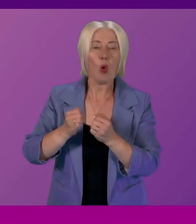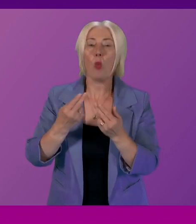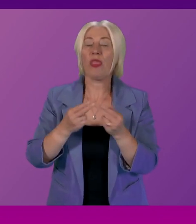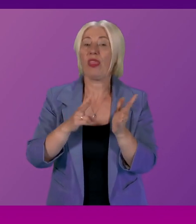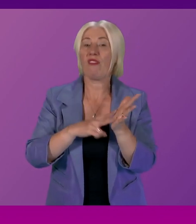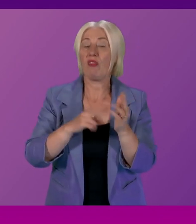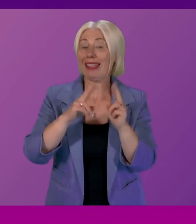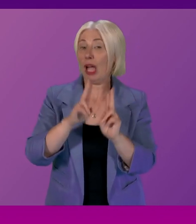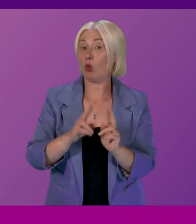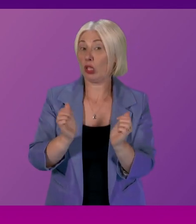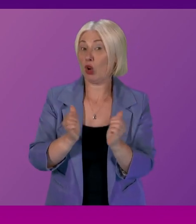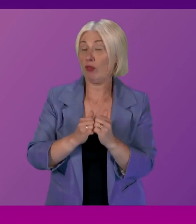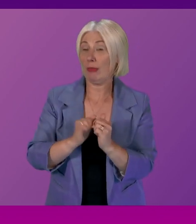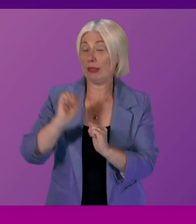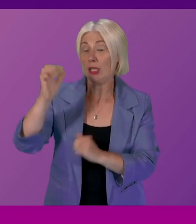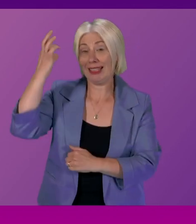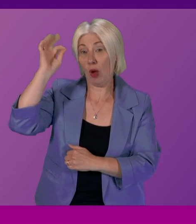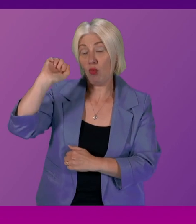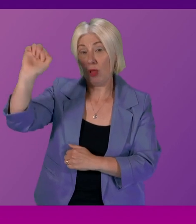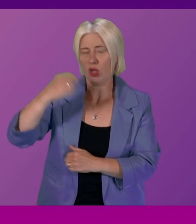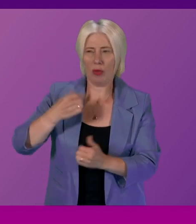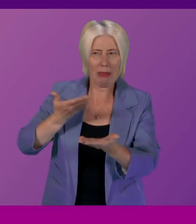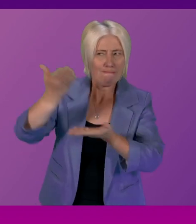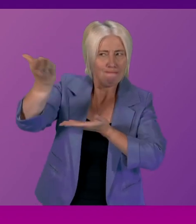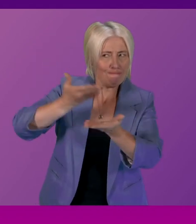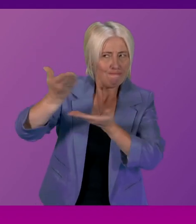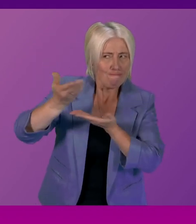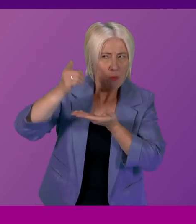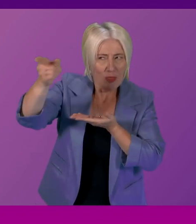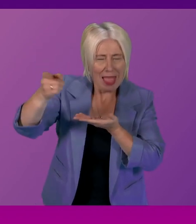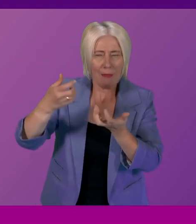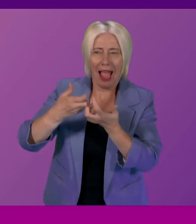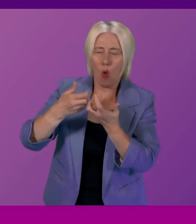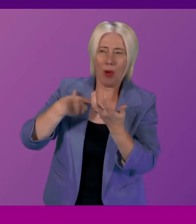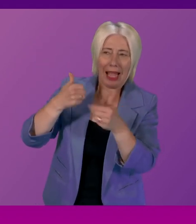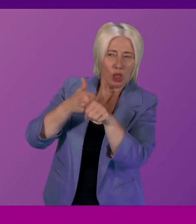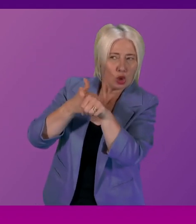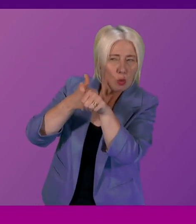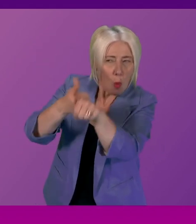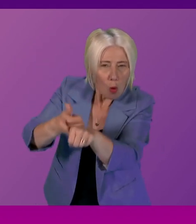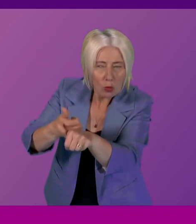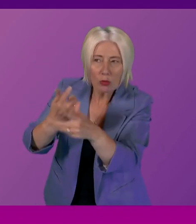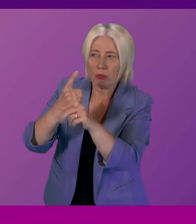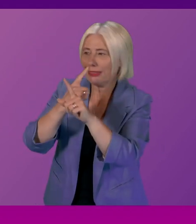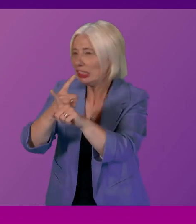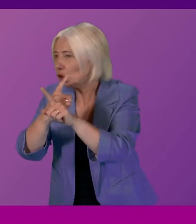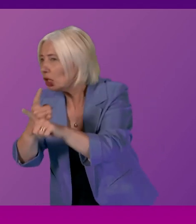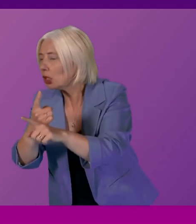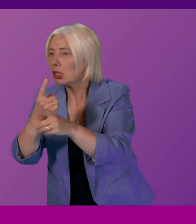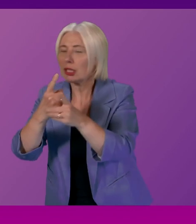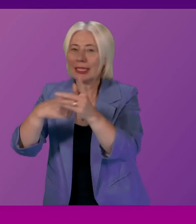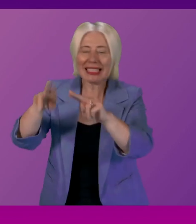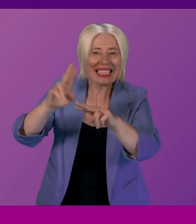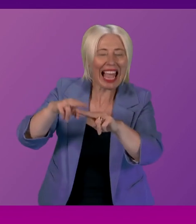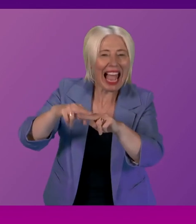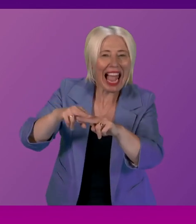agreement with our colleagues in local government to see what more we can do to support teachers and staff in